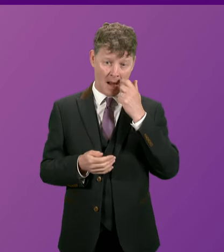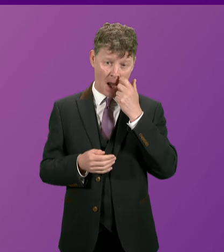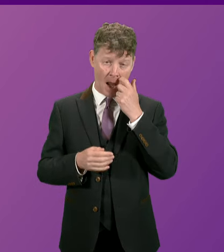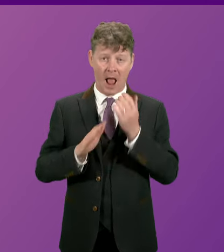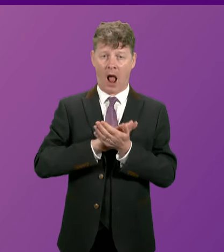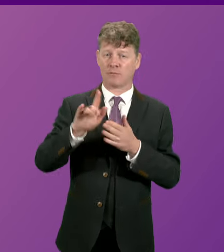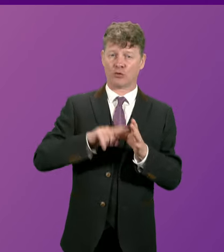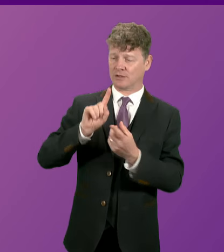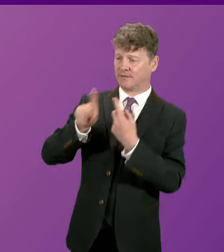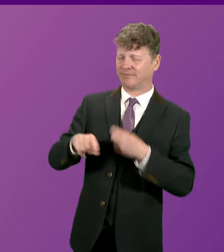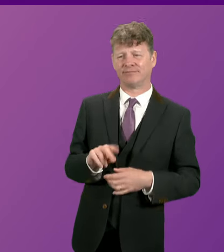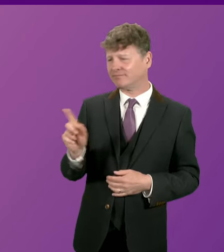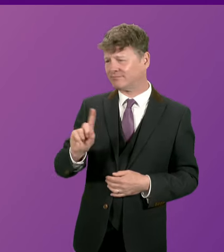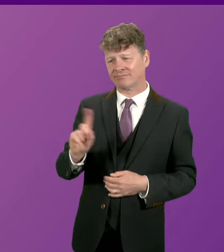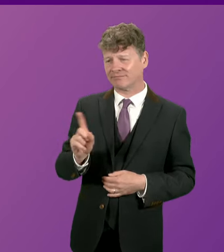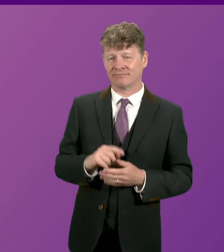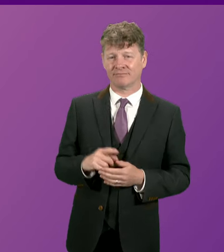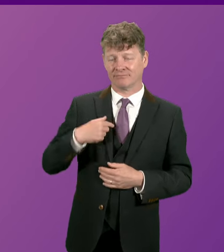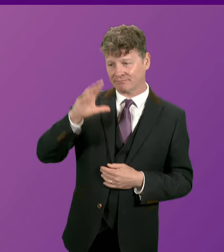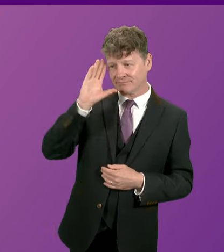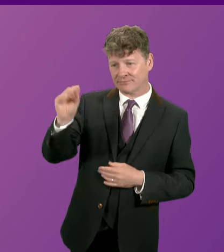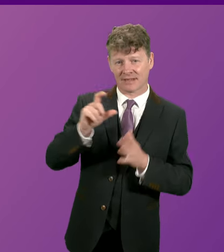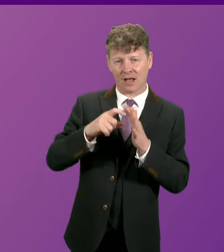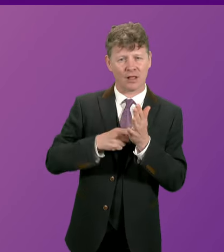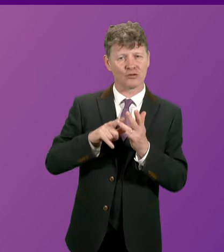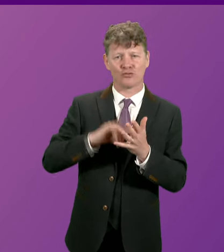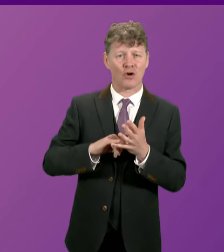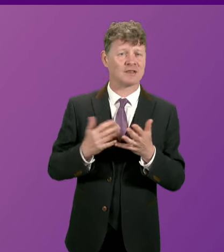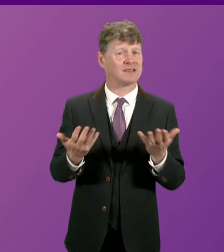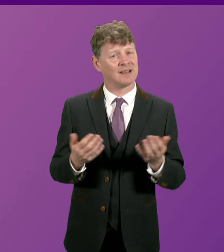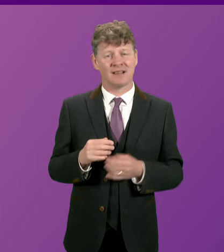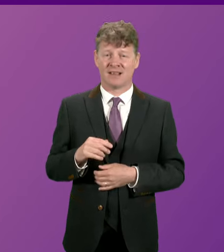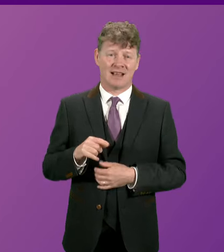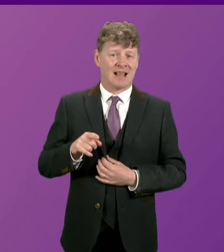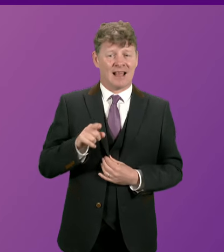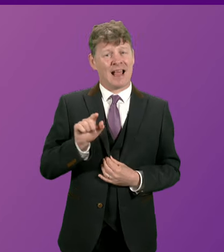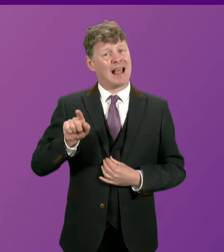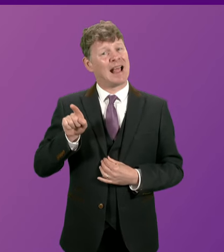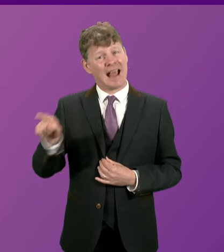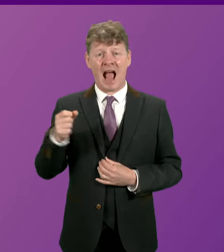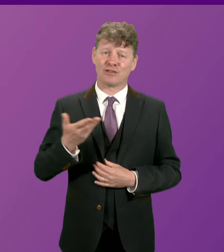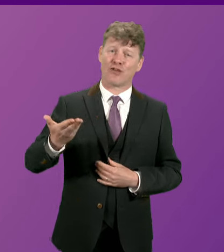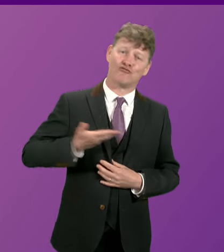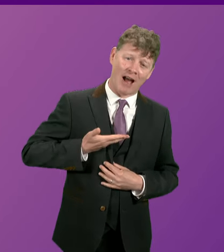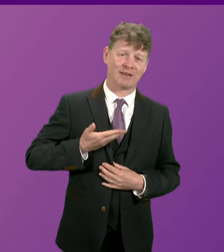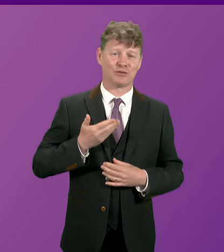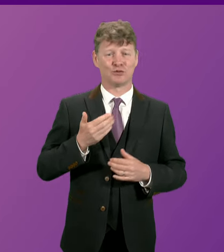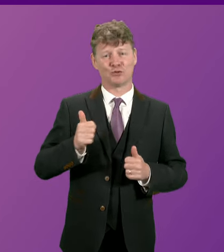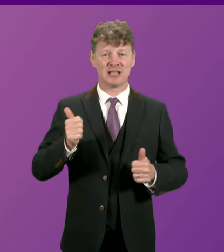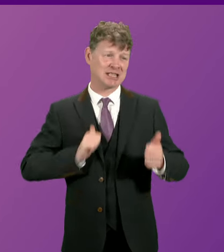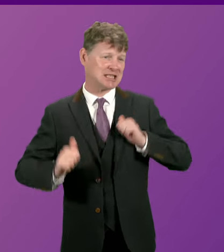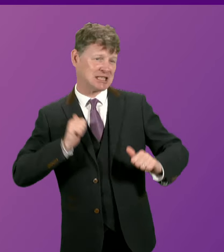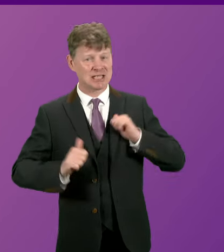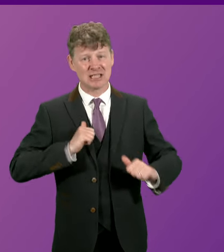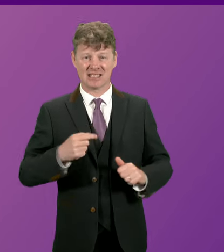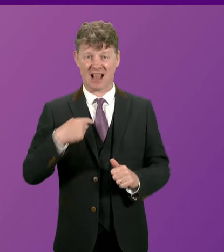No, it doesn't bring the officer. Let me say to Douglas Ross, of course he has every right and prerogative to gloat about the position that